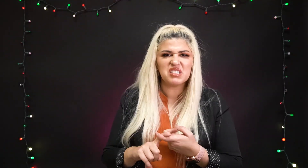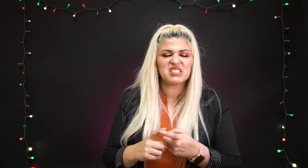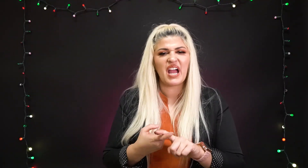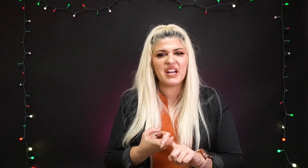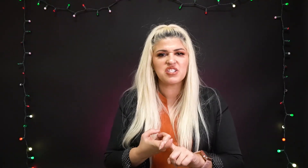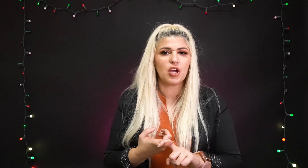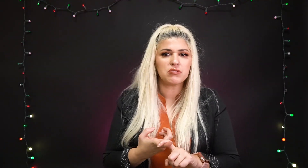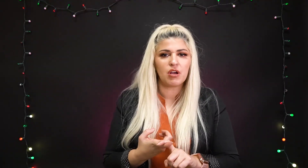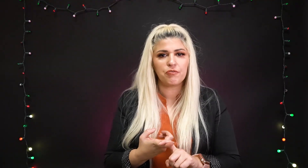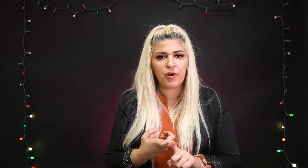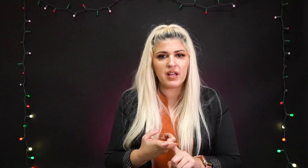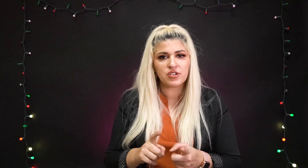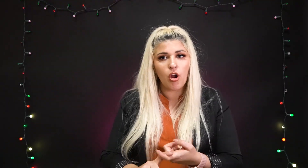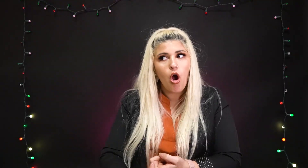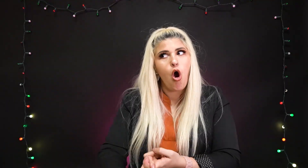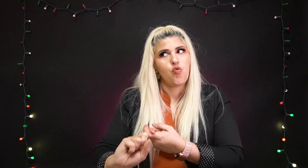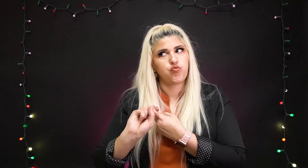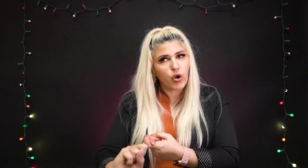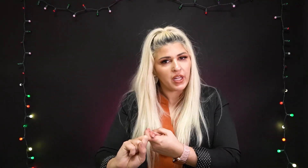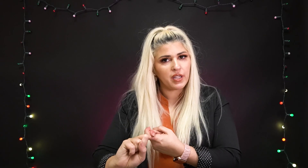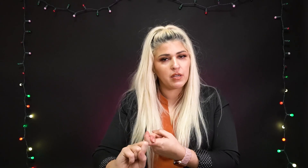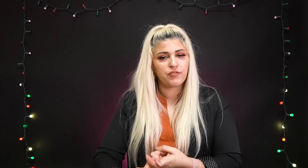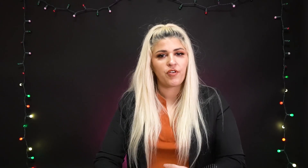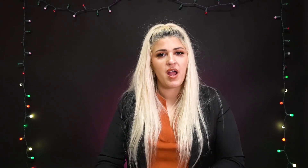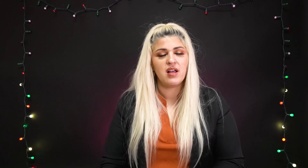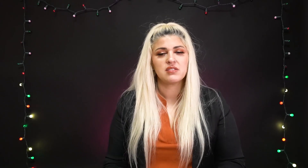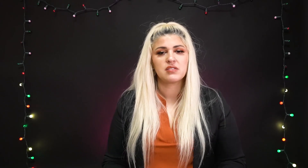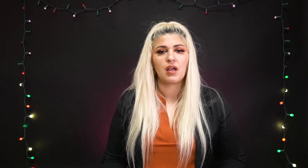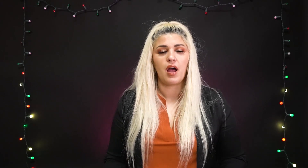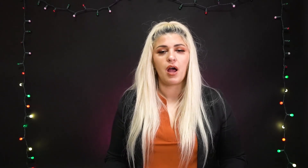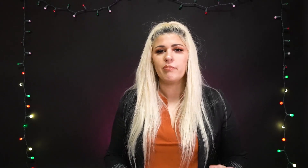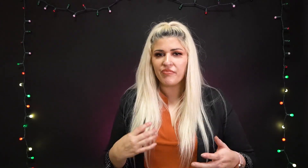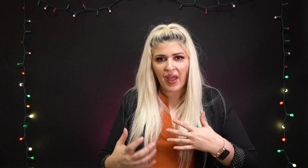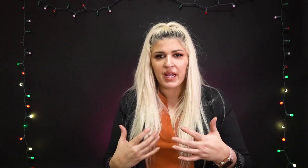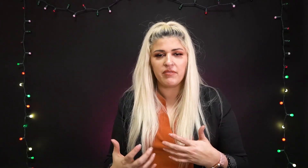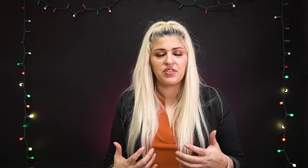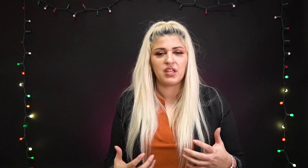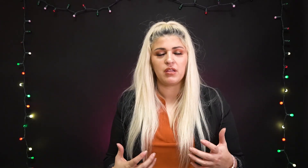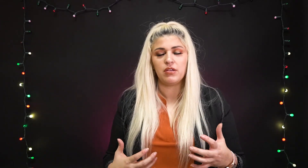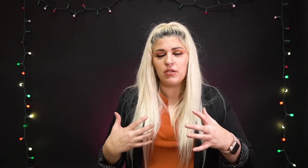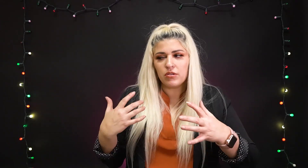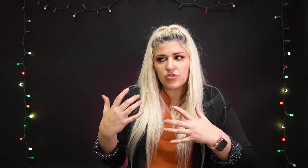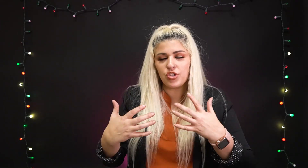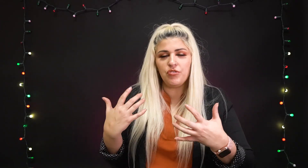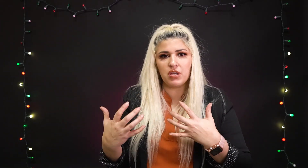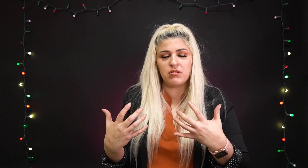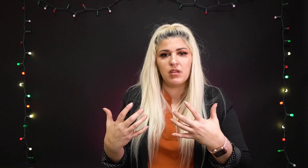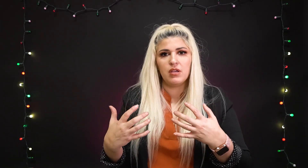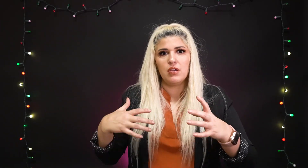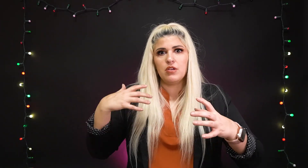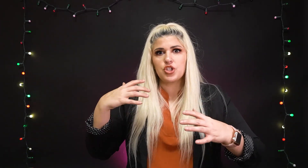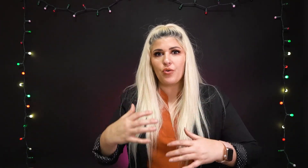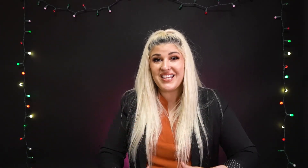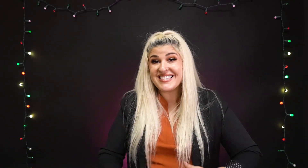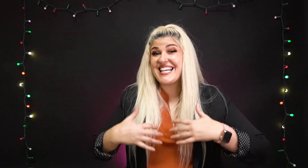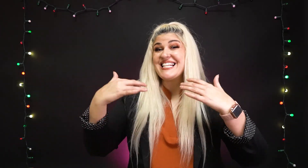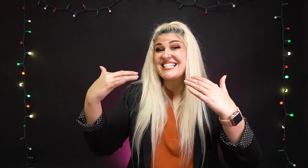just kind of so-so friends or really good friends. That kind of a thing. So you could show the intensity